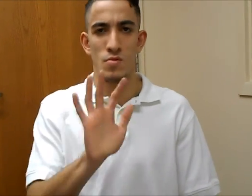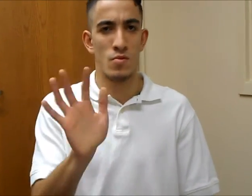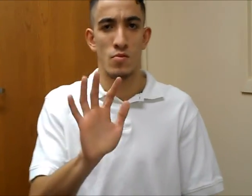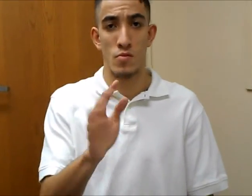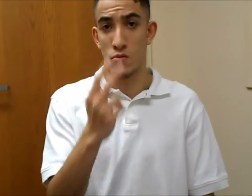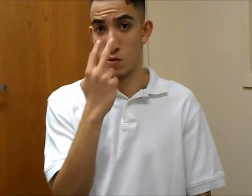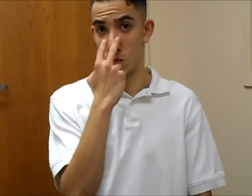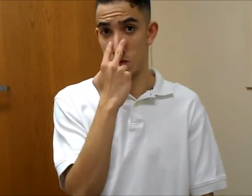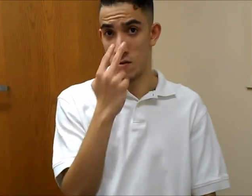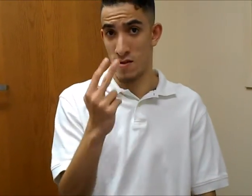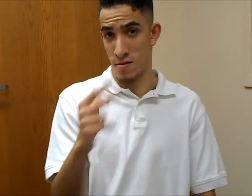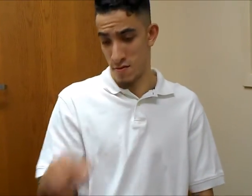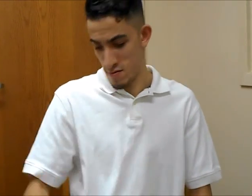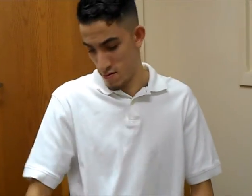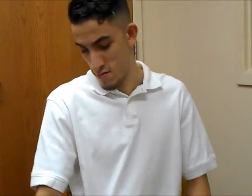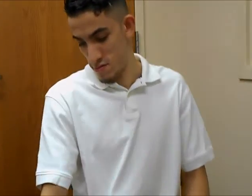No. Like this.